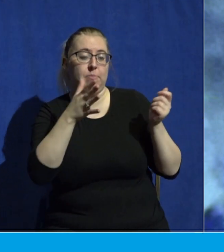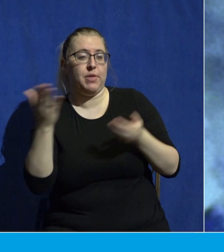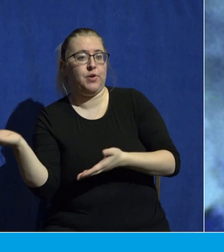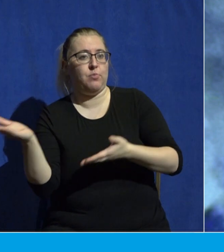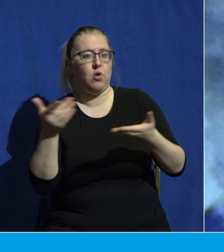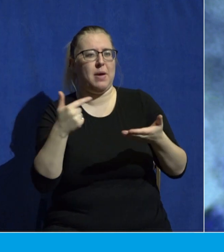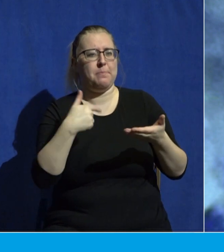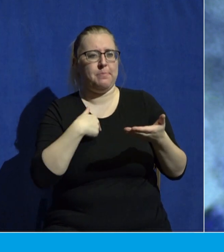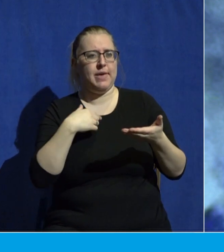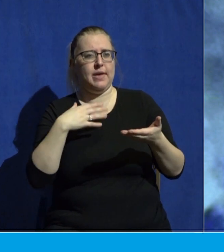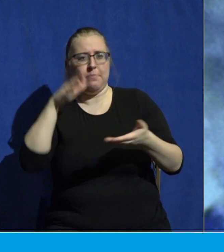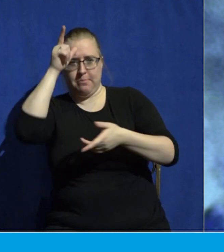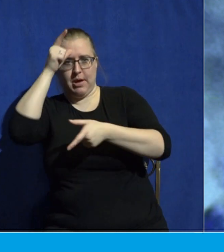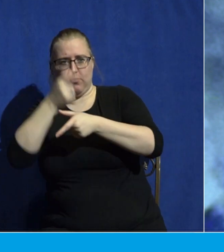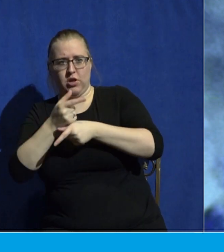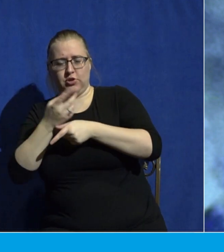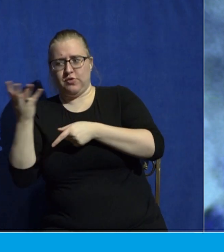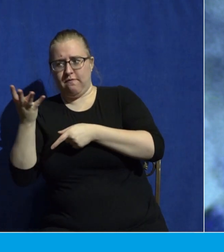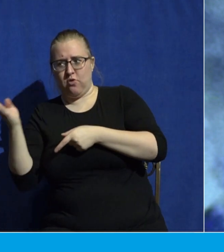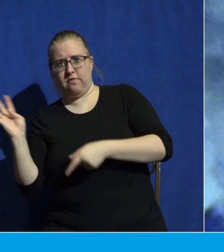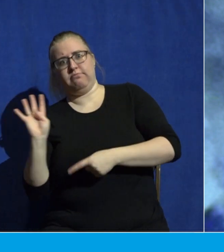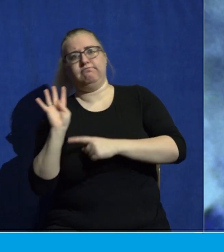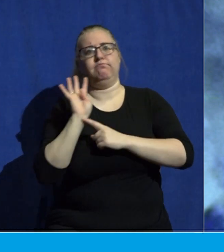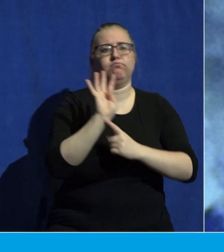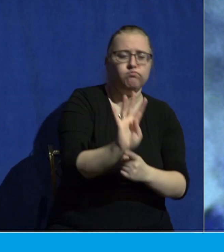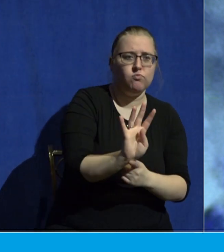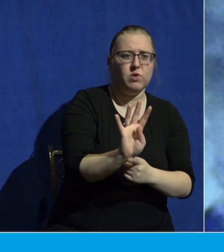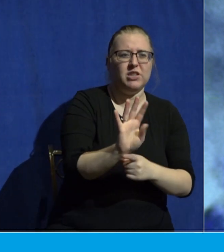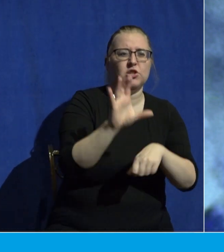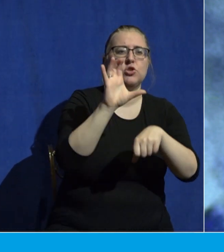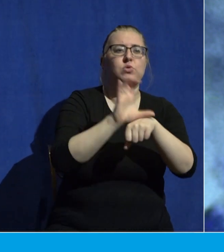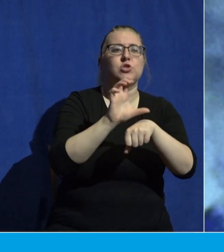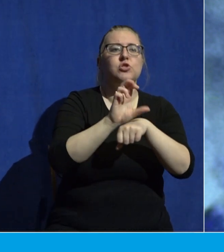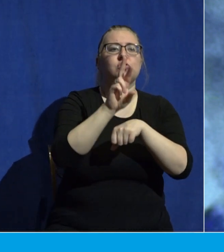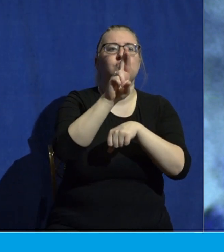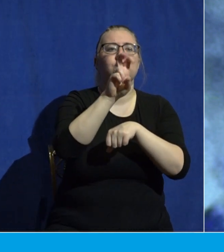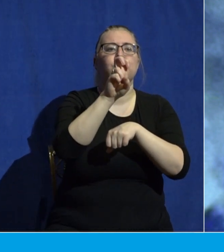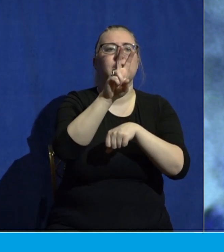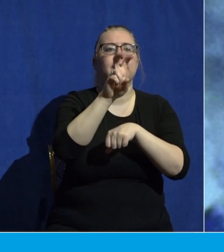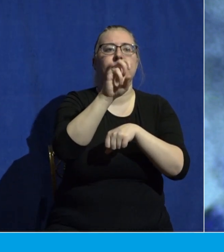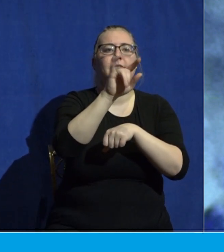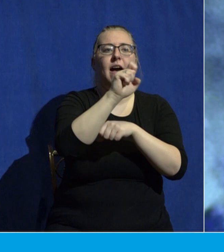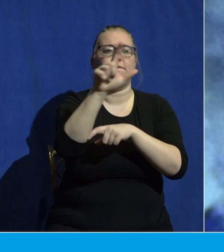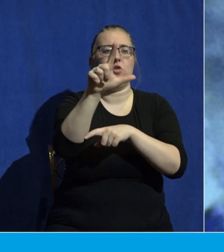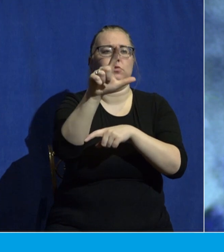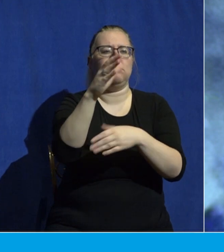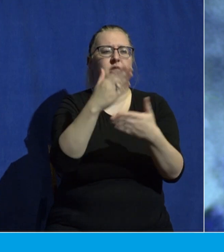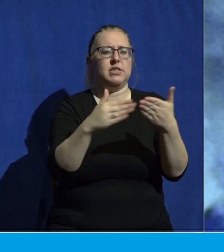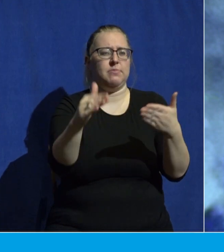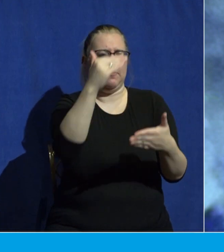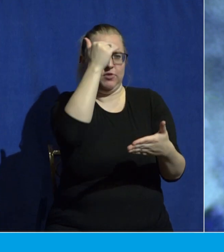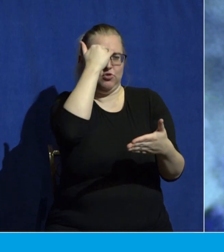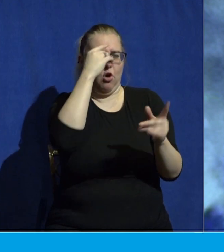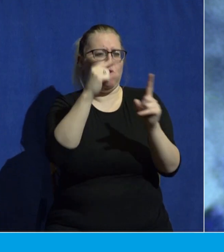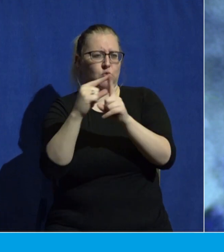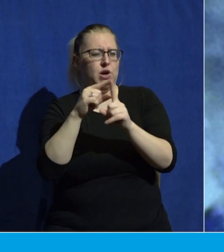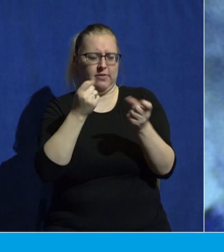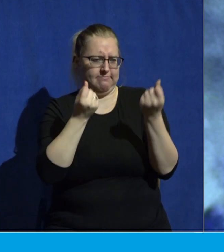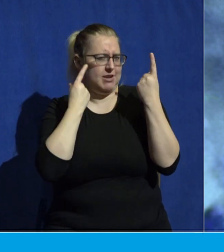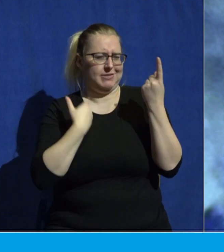who is a year older than me, to a church revival. Now, some of you speak that lingo, okay? You're tracking with me. But others of